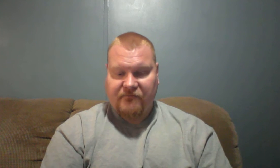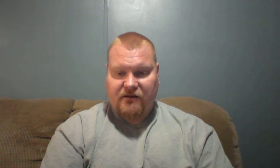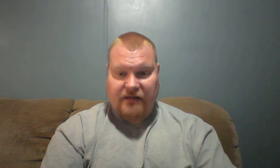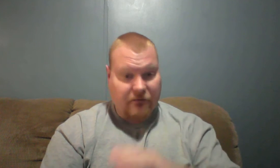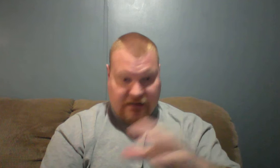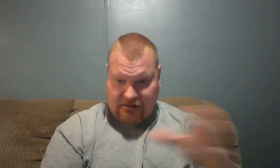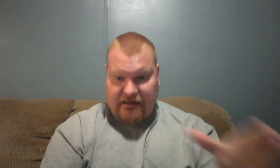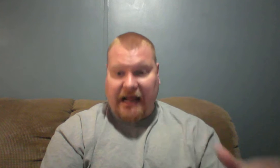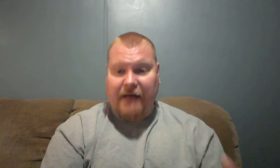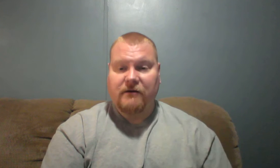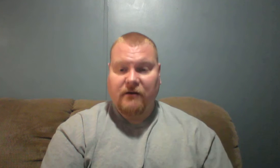That happened